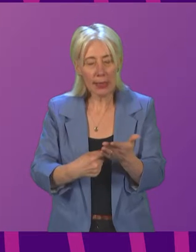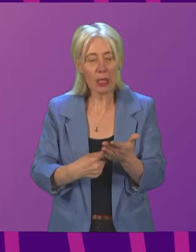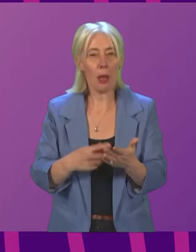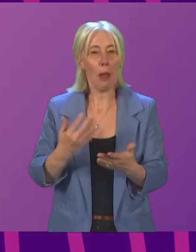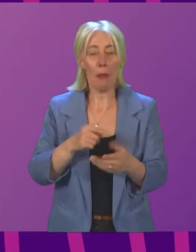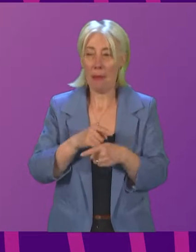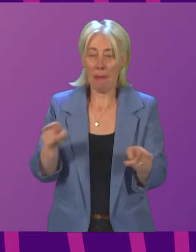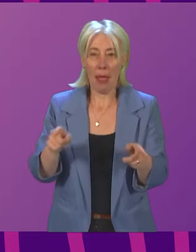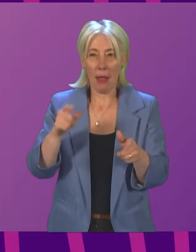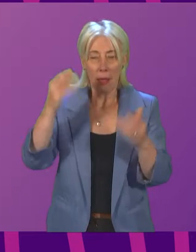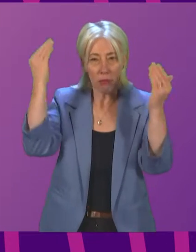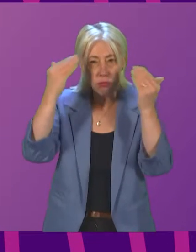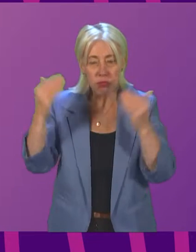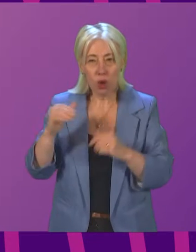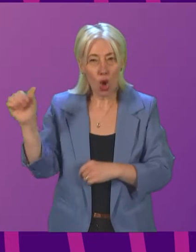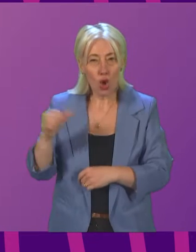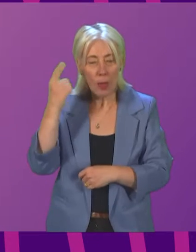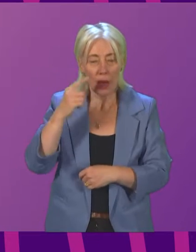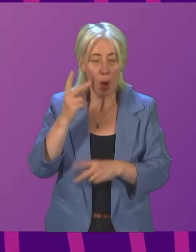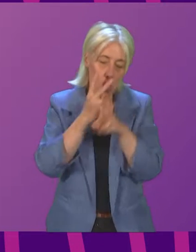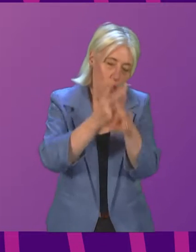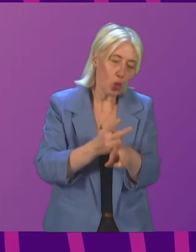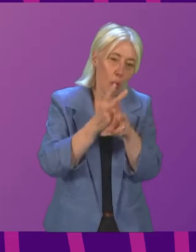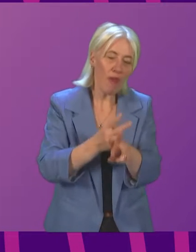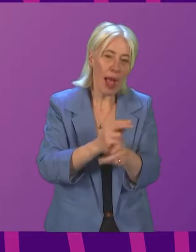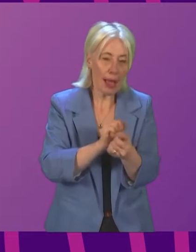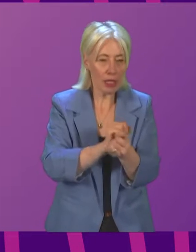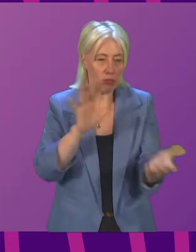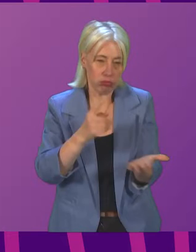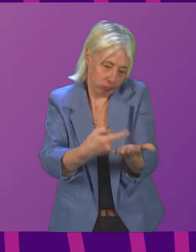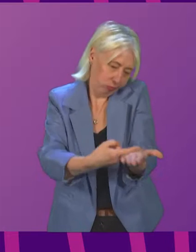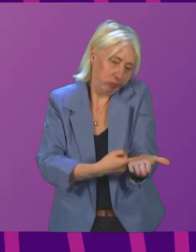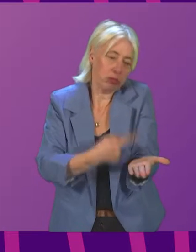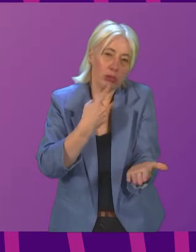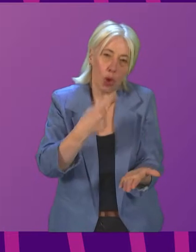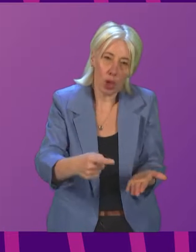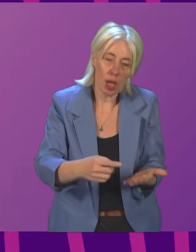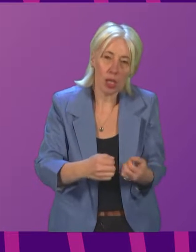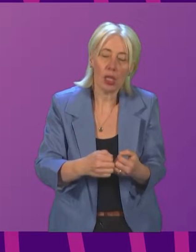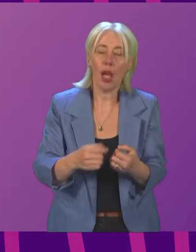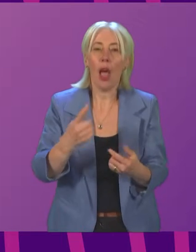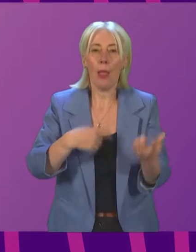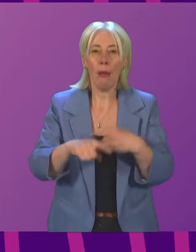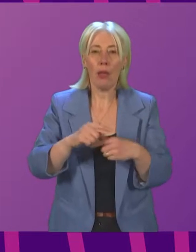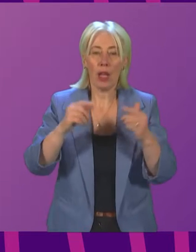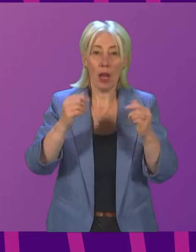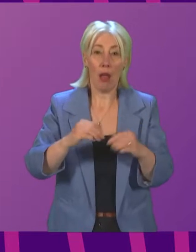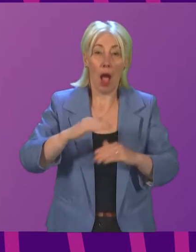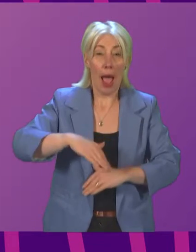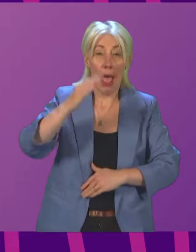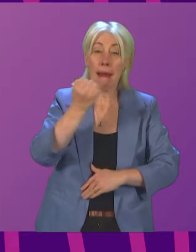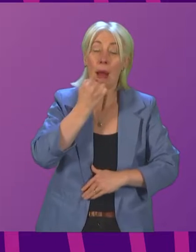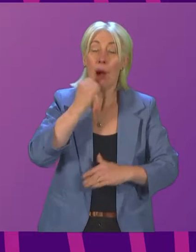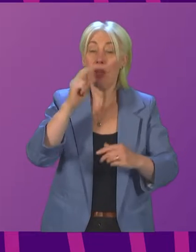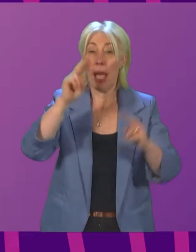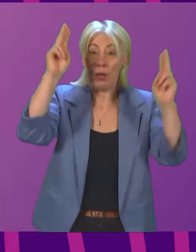more aware of supervised bail orders as an immediate or medium-term state, so that we can start to bring down the high levels of remand